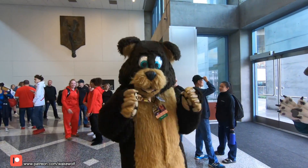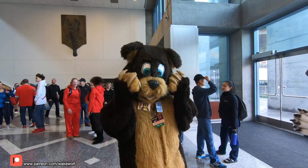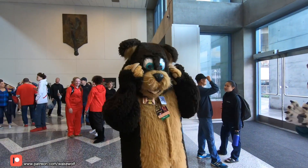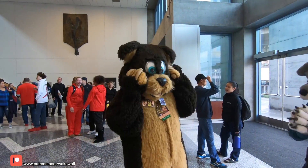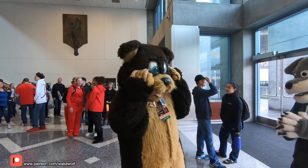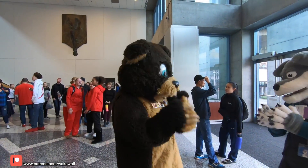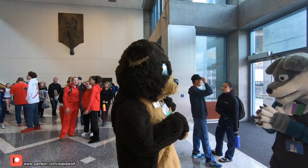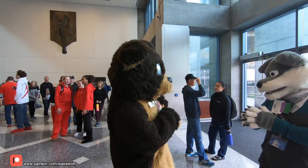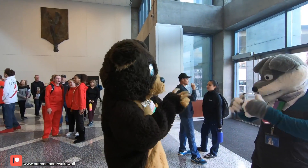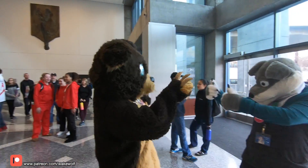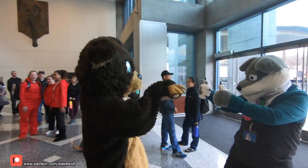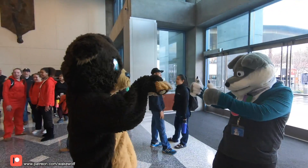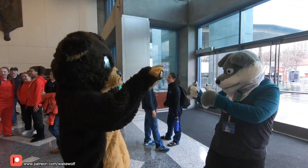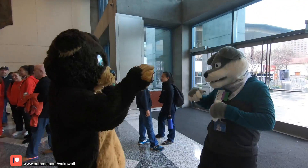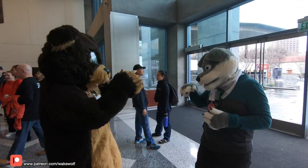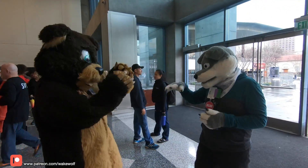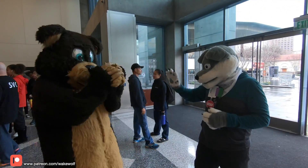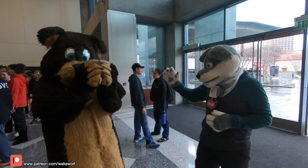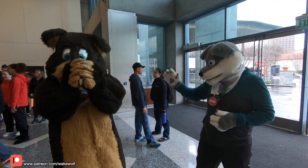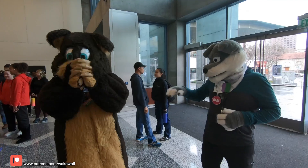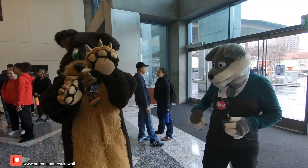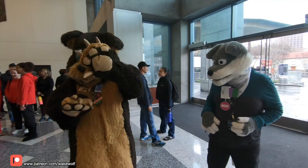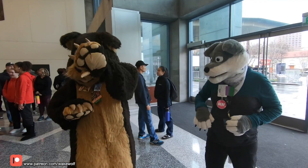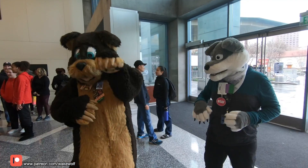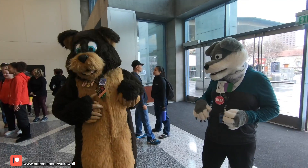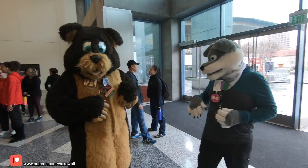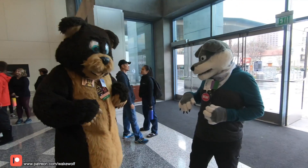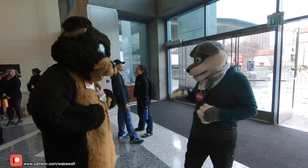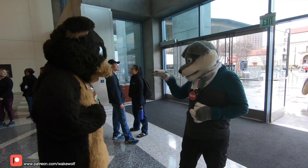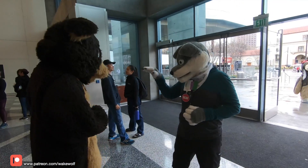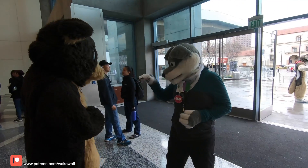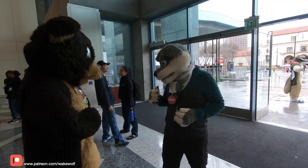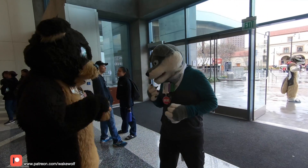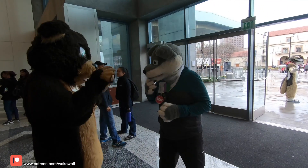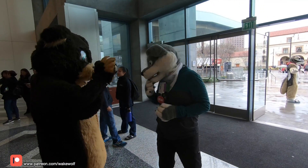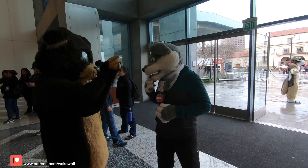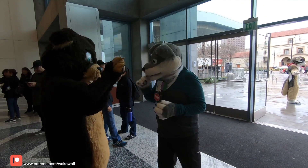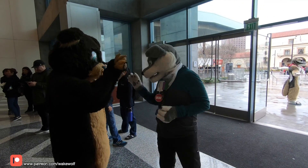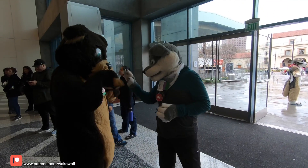Awesome Alright Thank you so much Yay I'll see you later alright